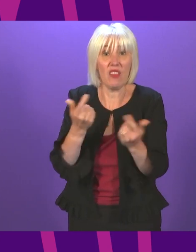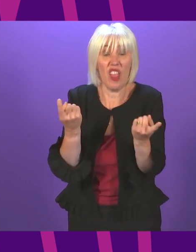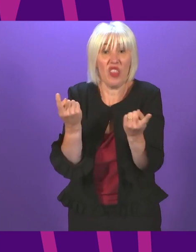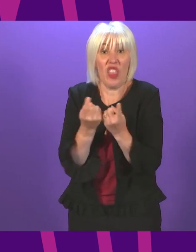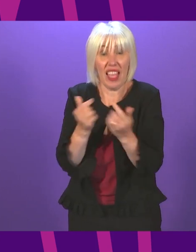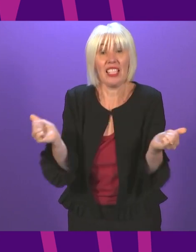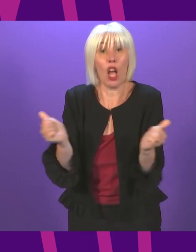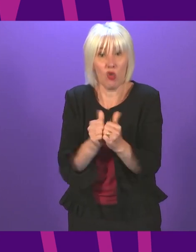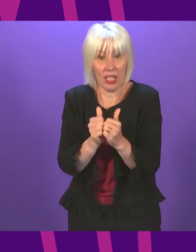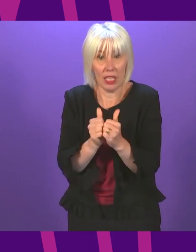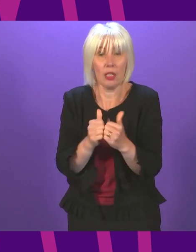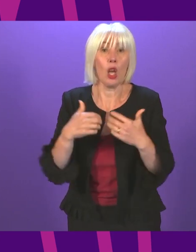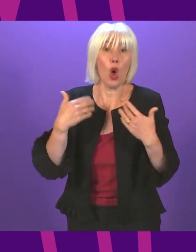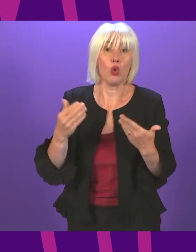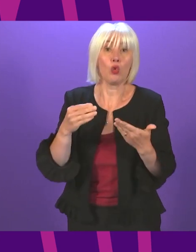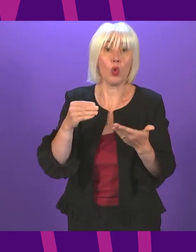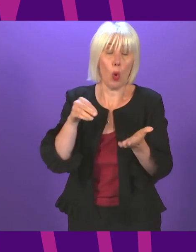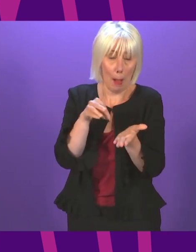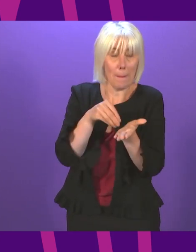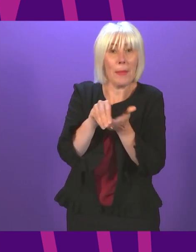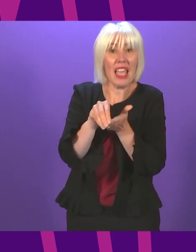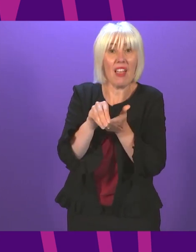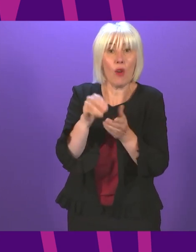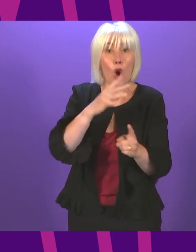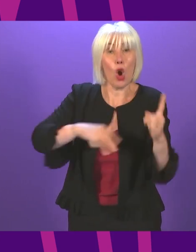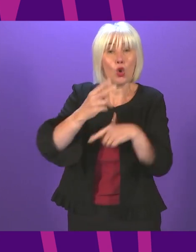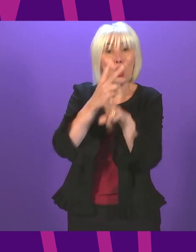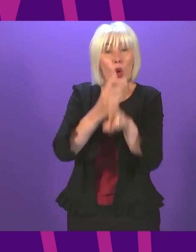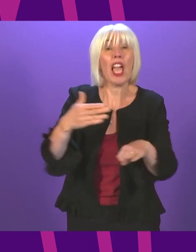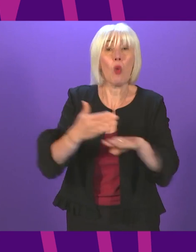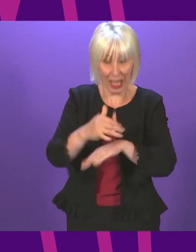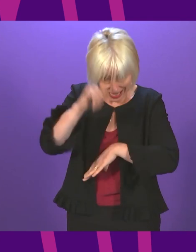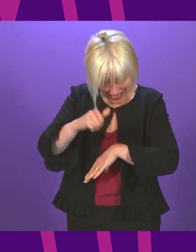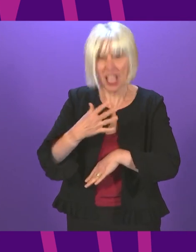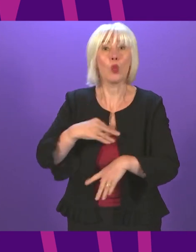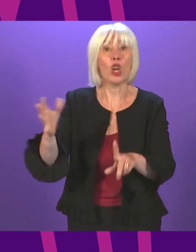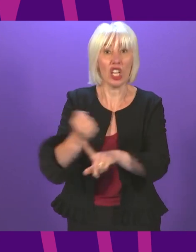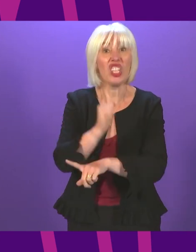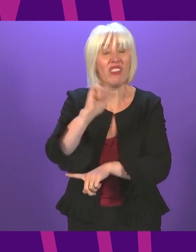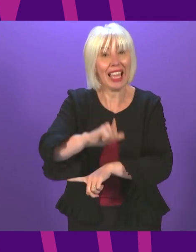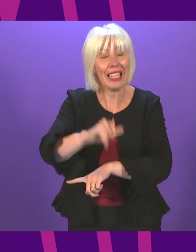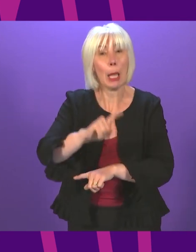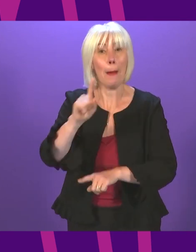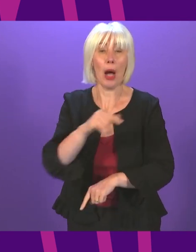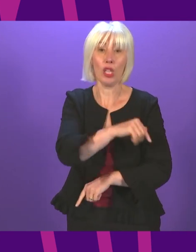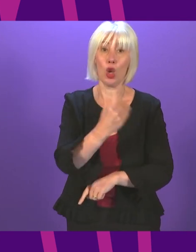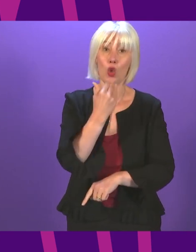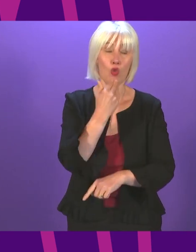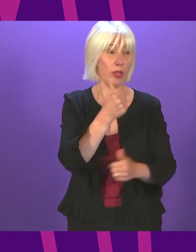we agree on. So on the question of pay for social care workers, yes, we want to achieve that, but the Greens, to